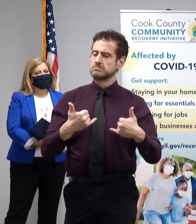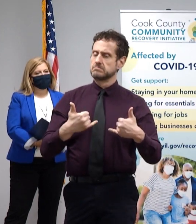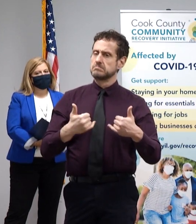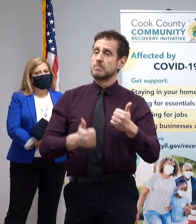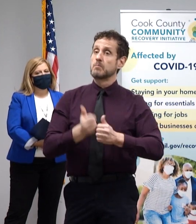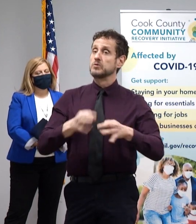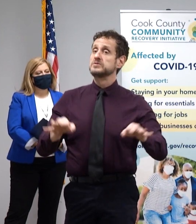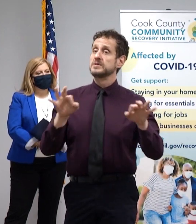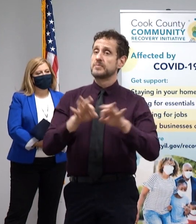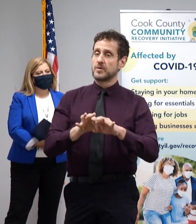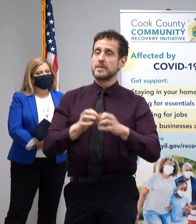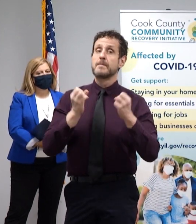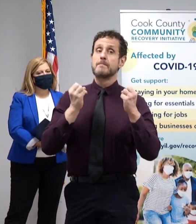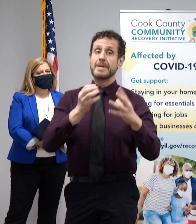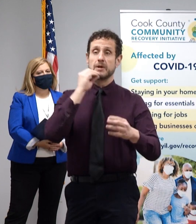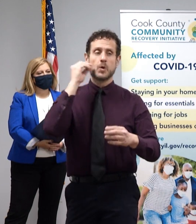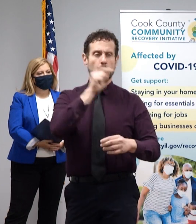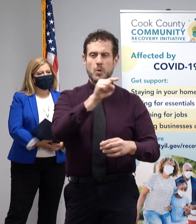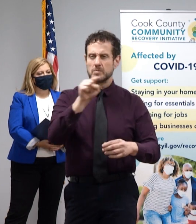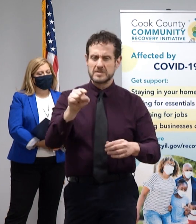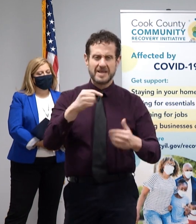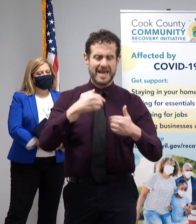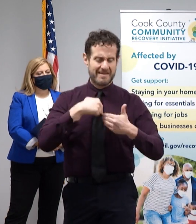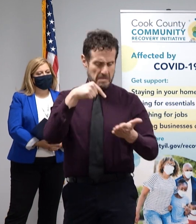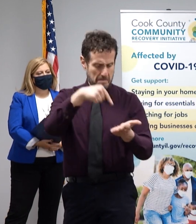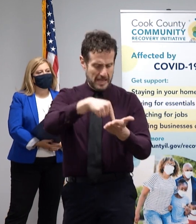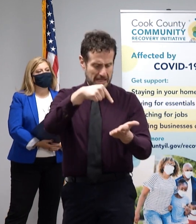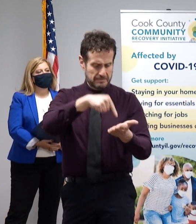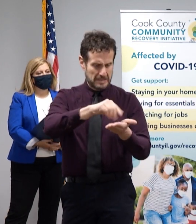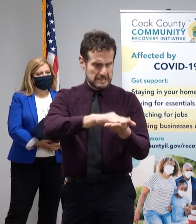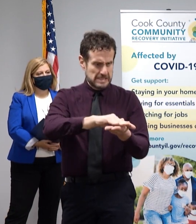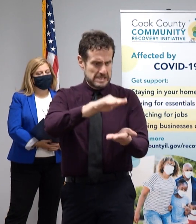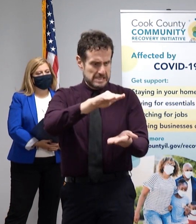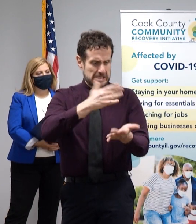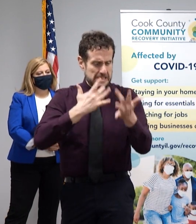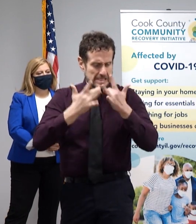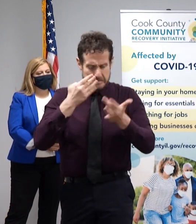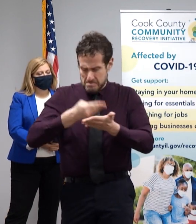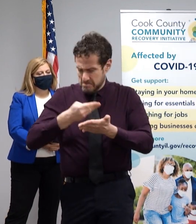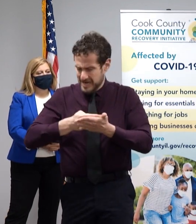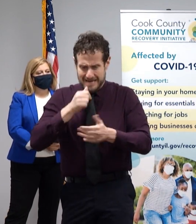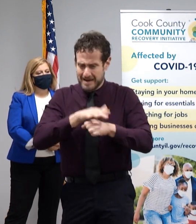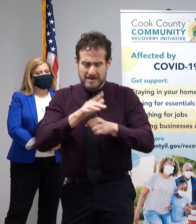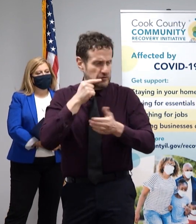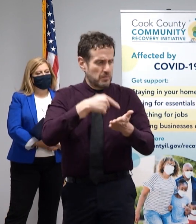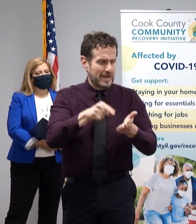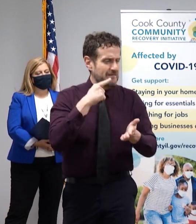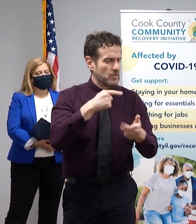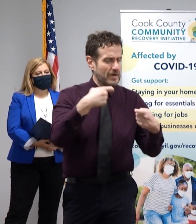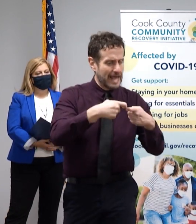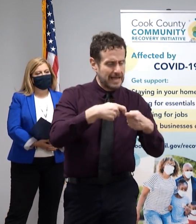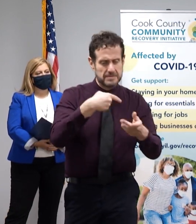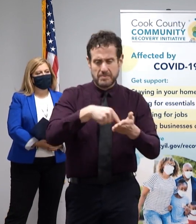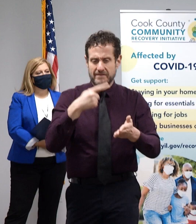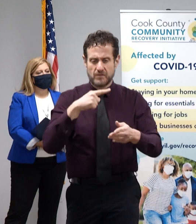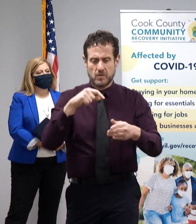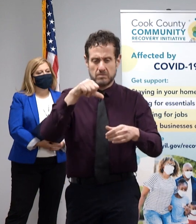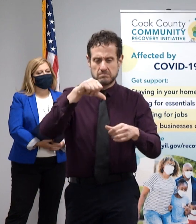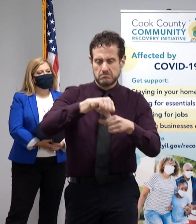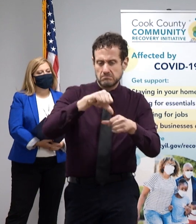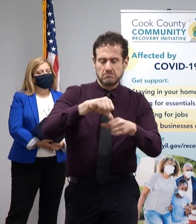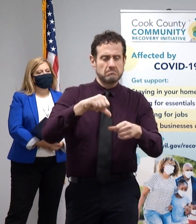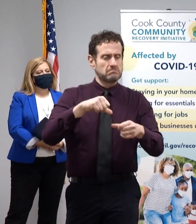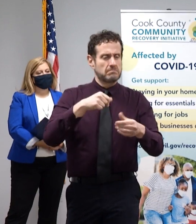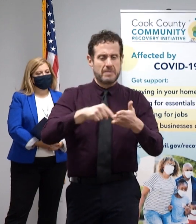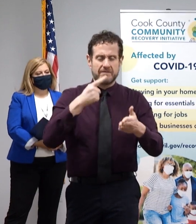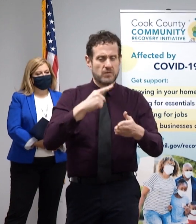utility bills are already straining limited family budgets. In some cases, the households are being